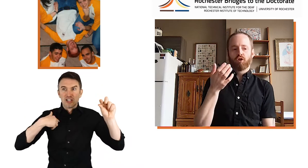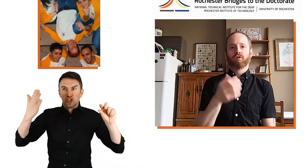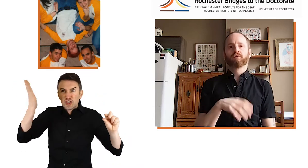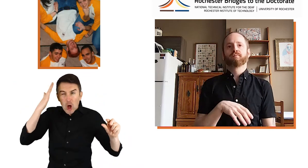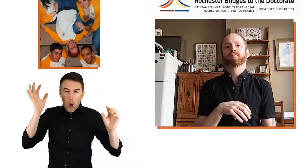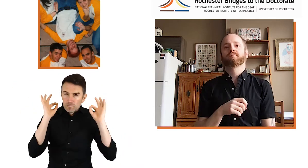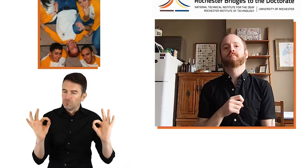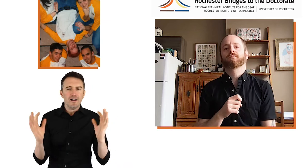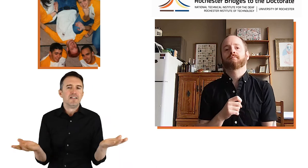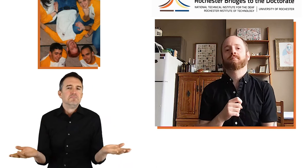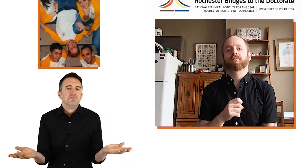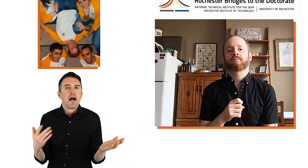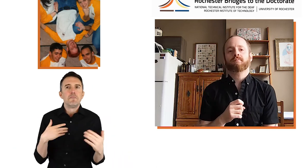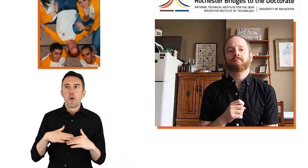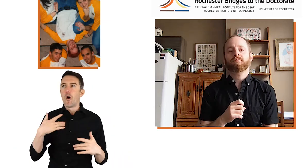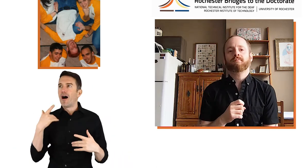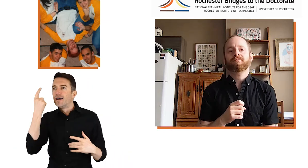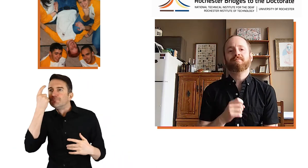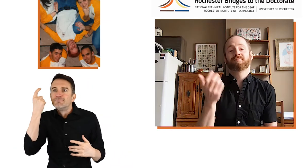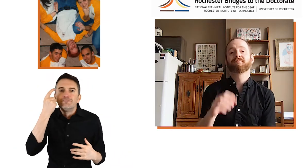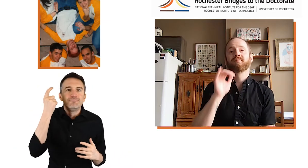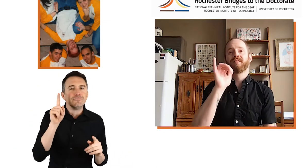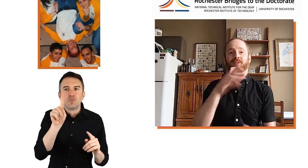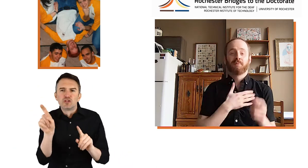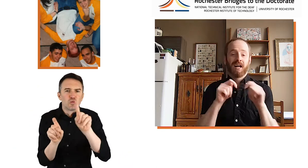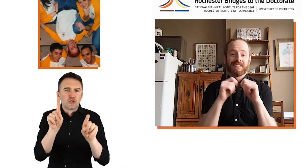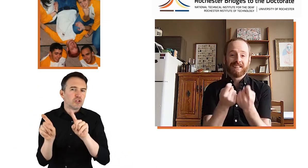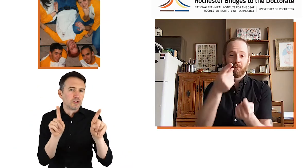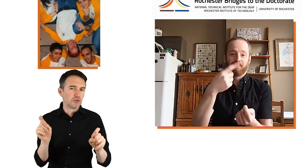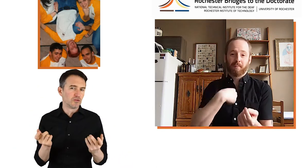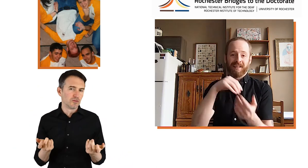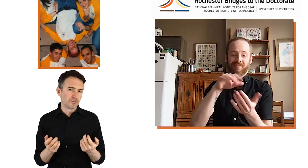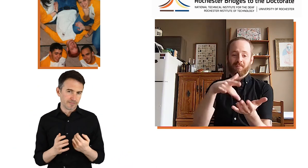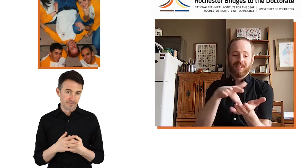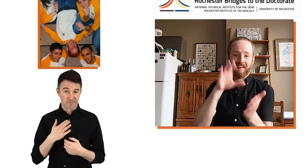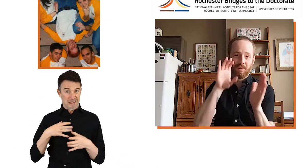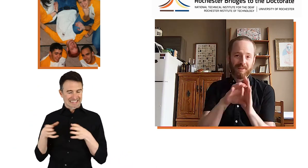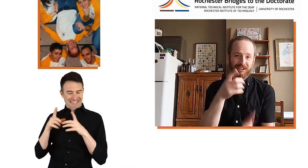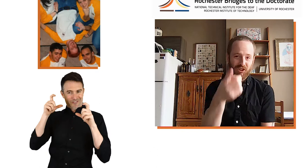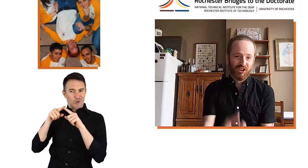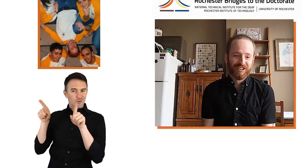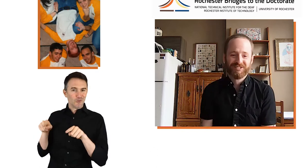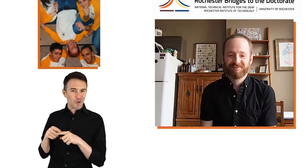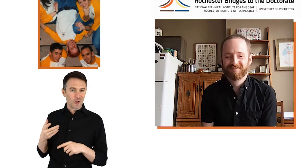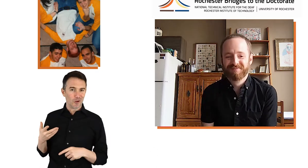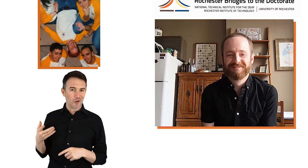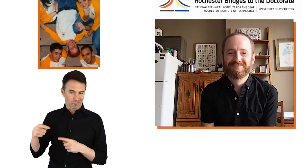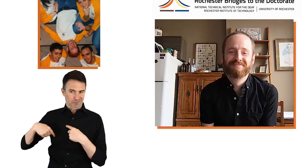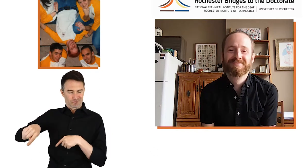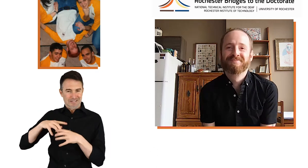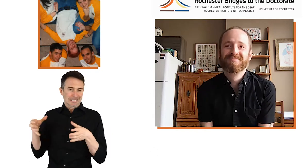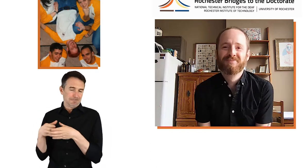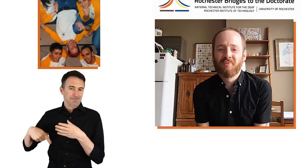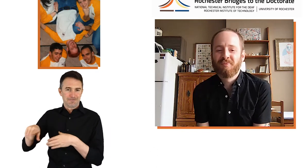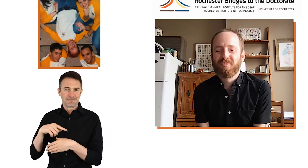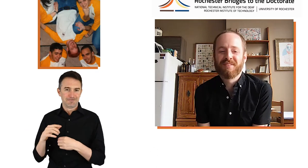discovered what that was that I wanted to learn more about. So, that was my team. I'm in the middle of the picture. Here, here,